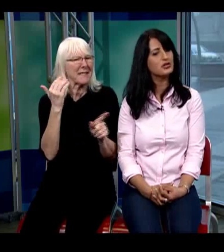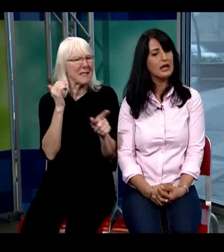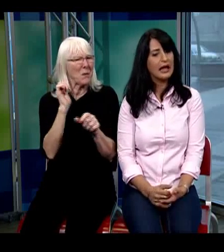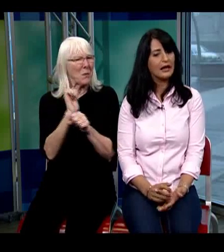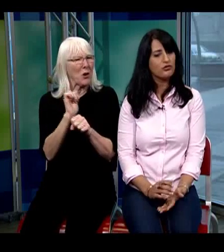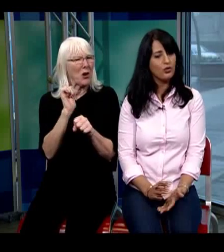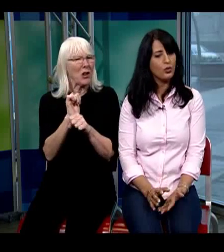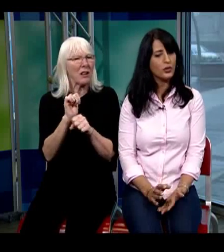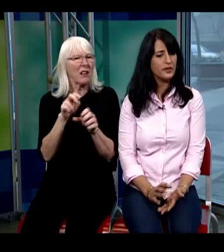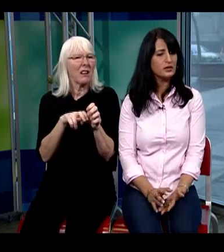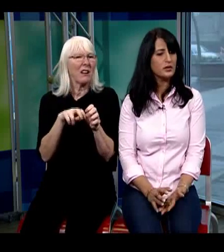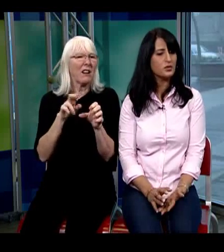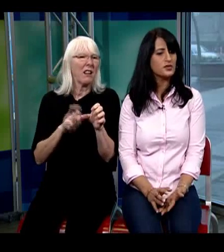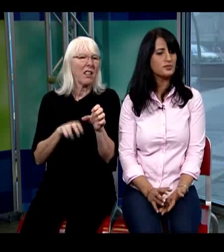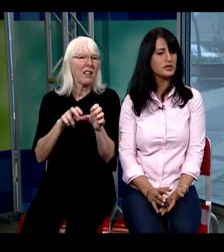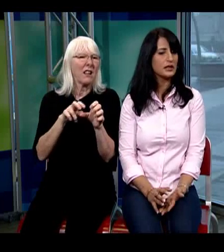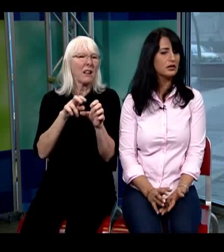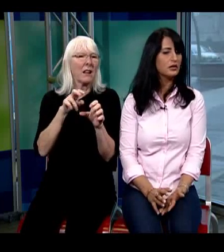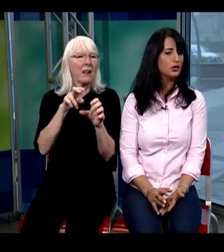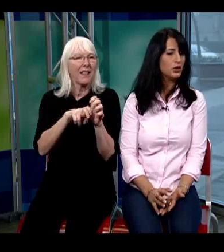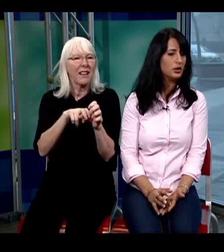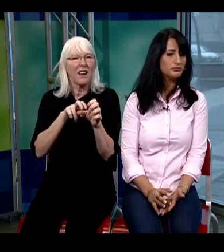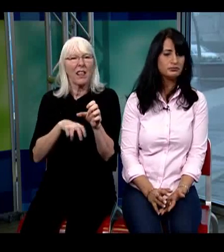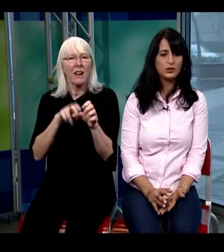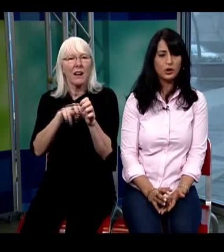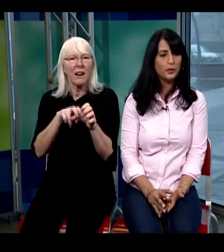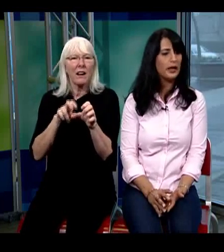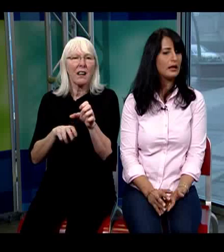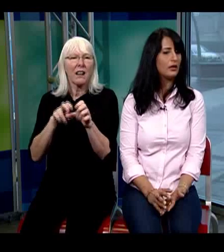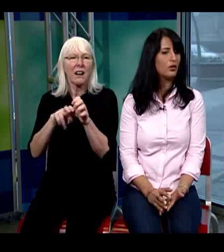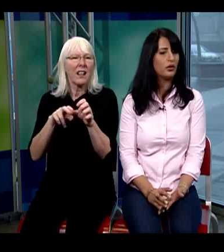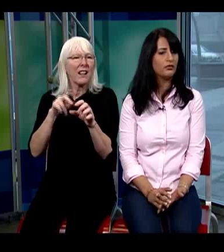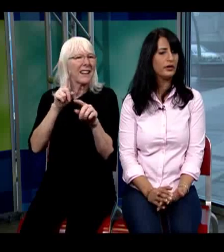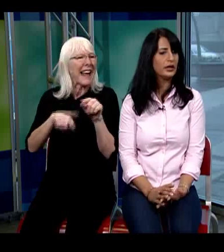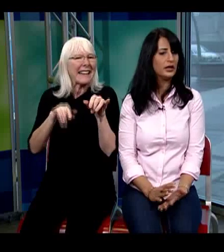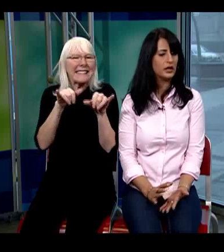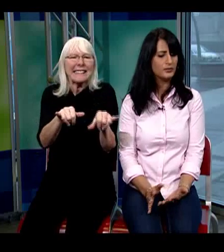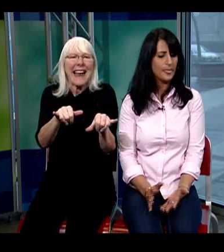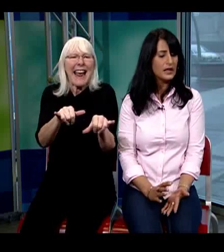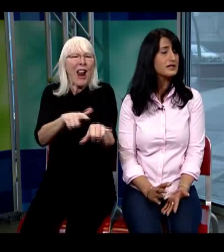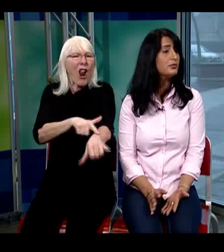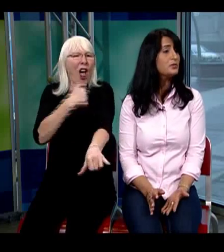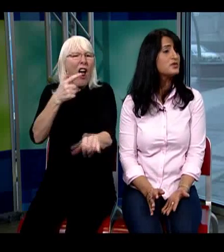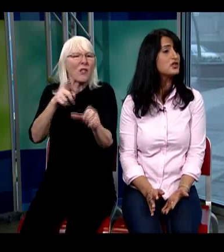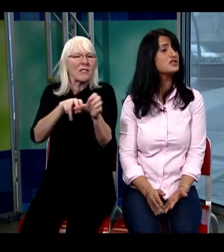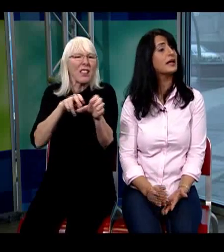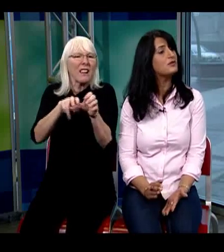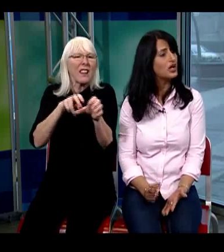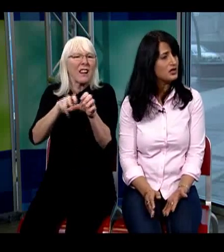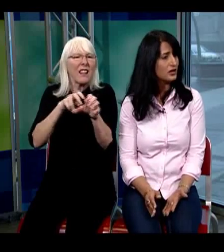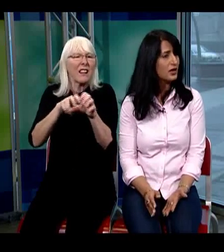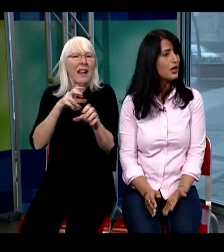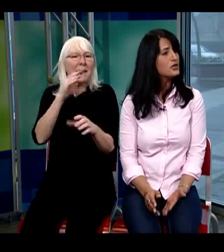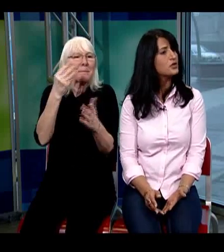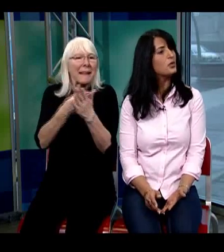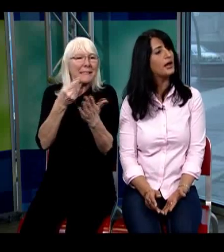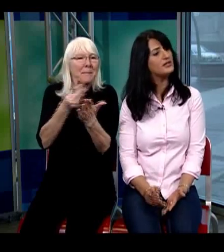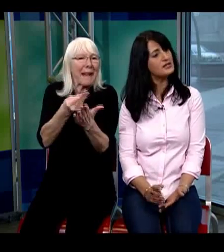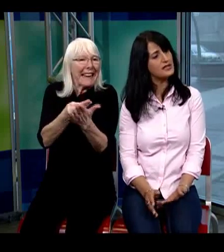and the role within those particular low paying or very uh temporary positions kept changing so just as